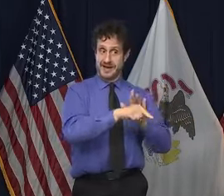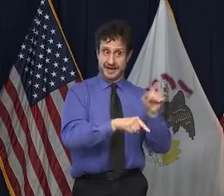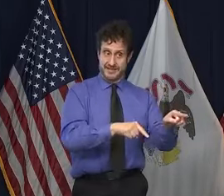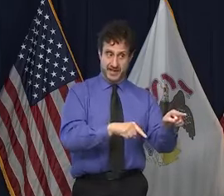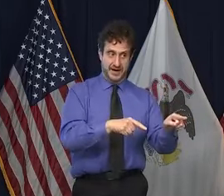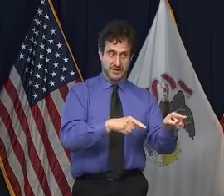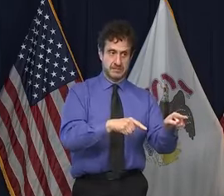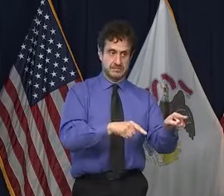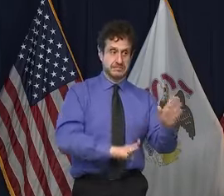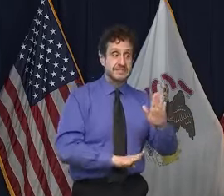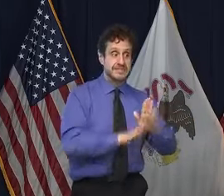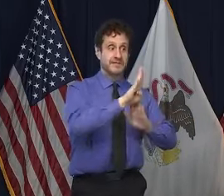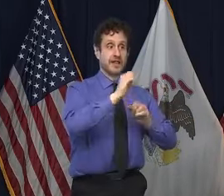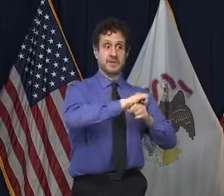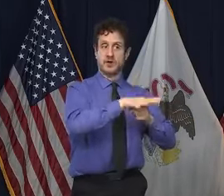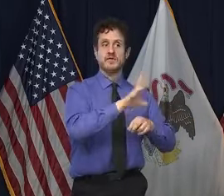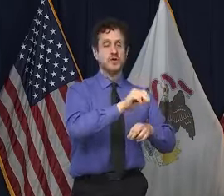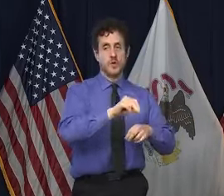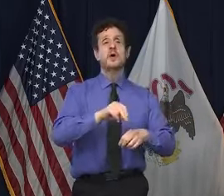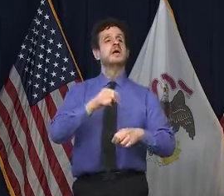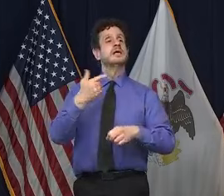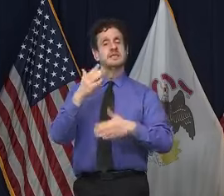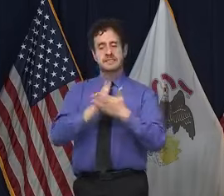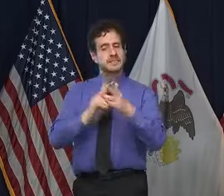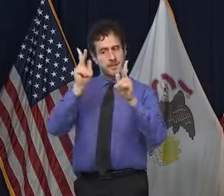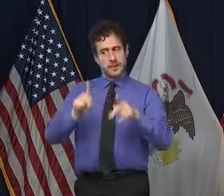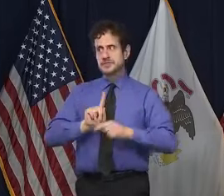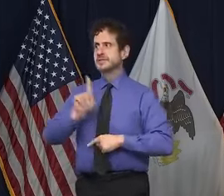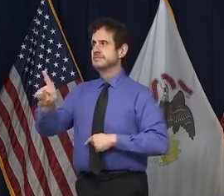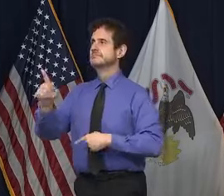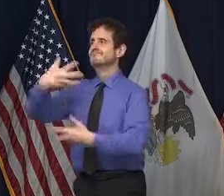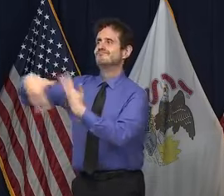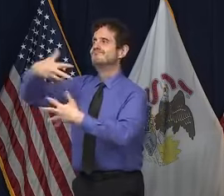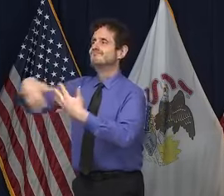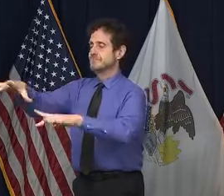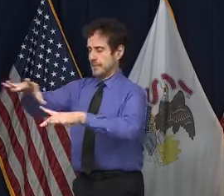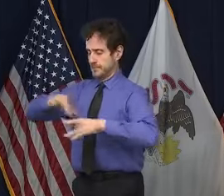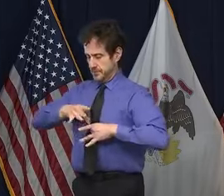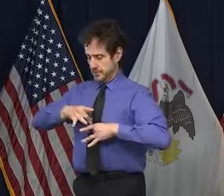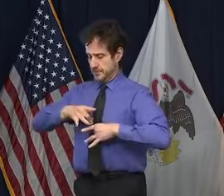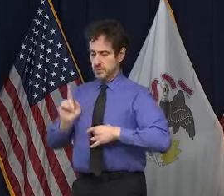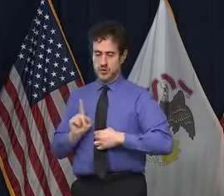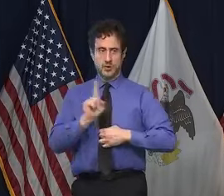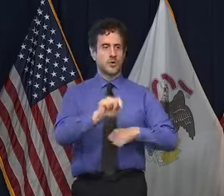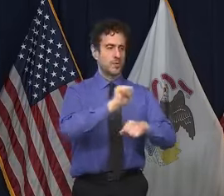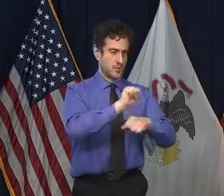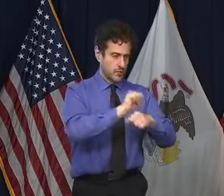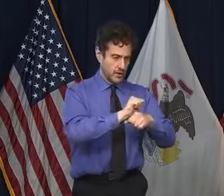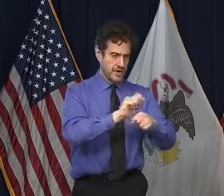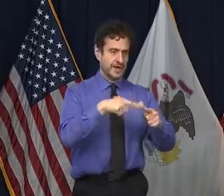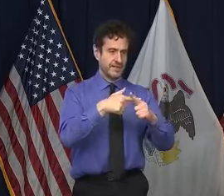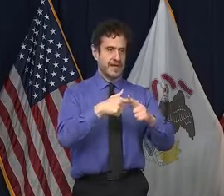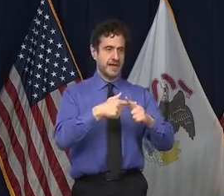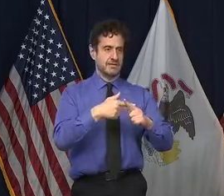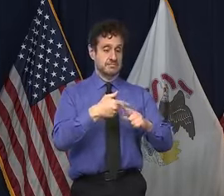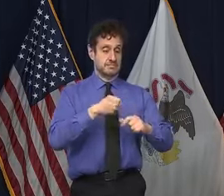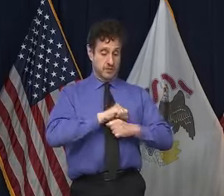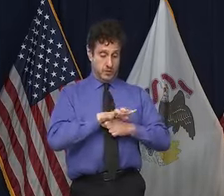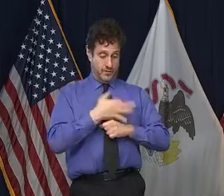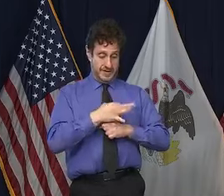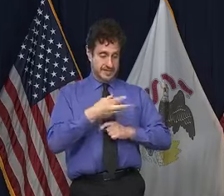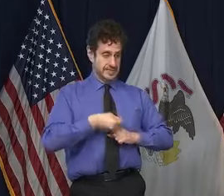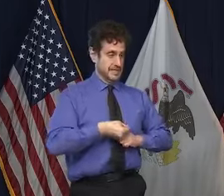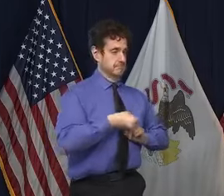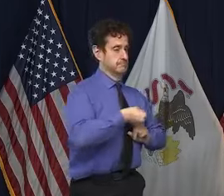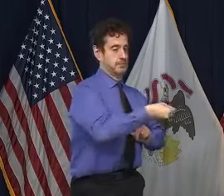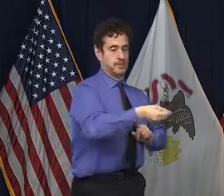spreading it to someone else, and then it spreads to residents. And I think you know already that the